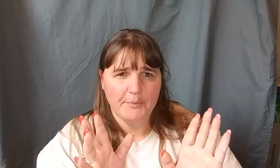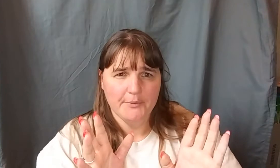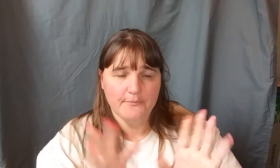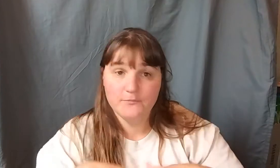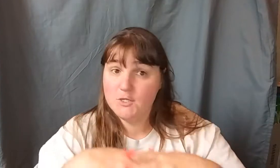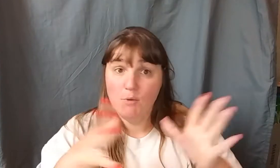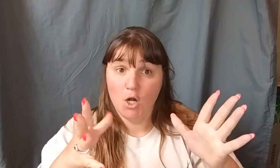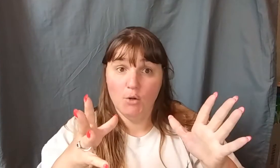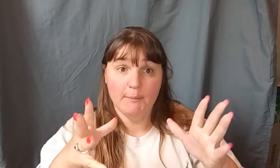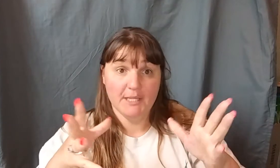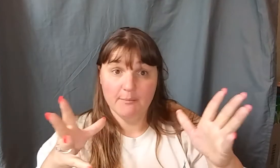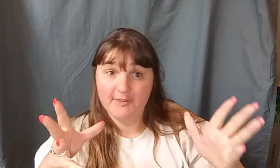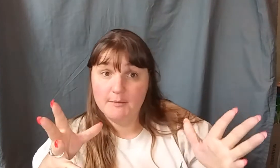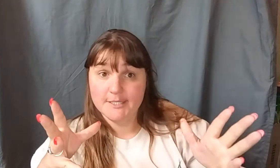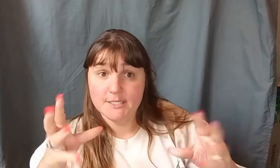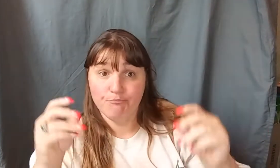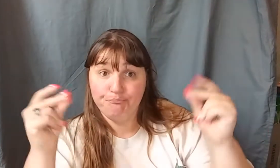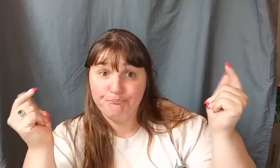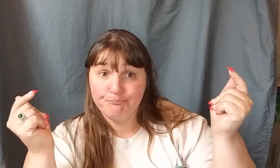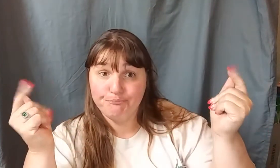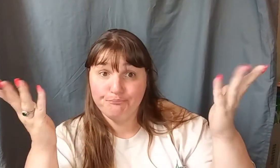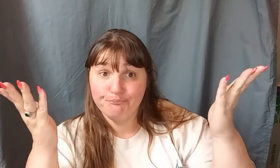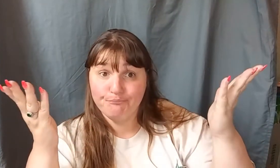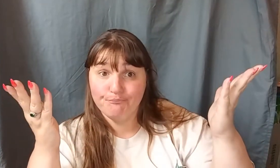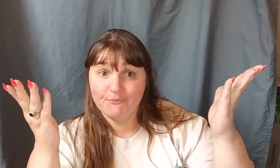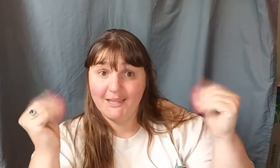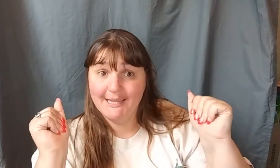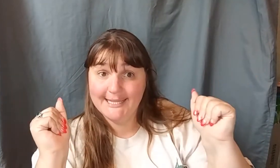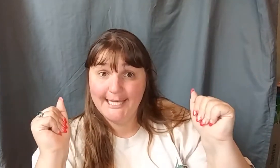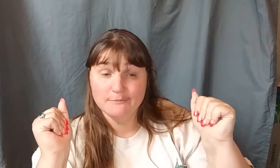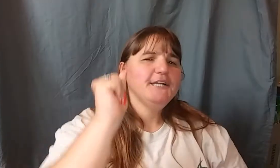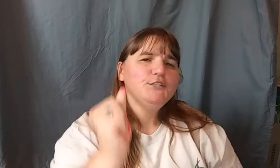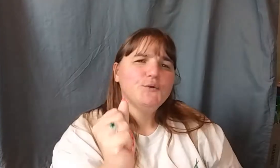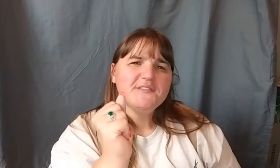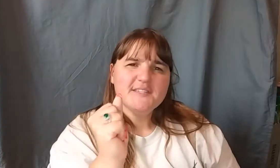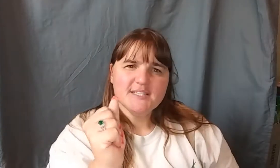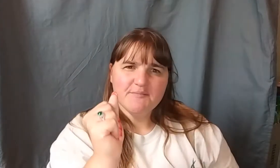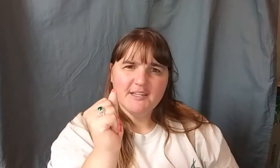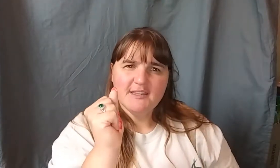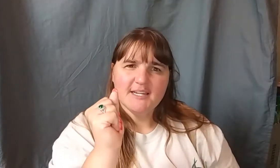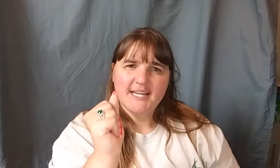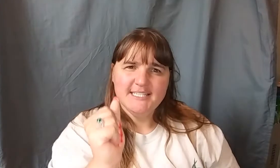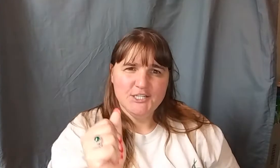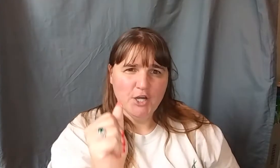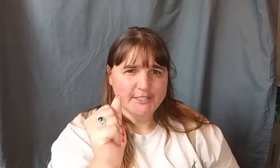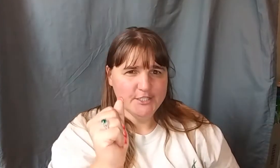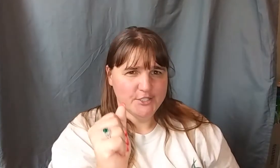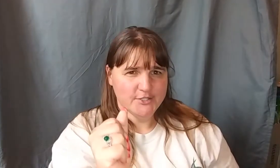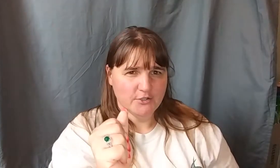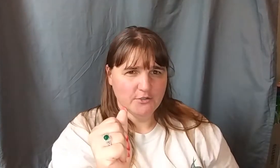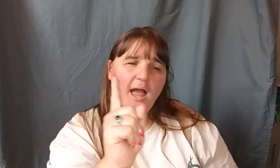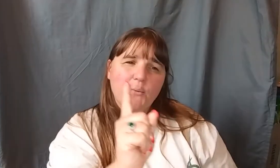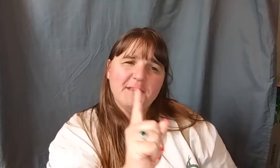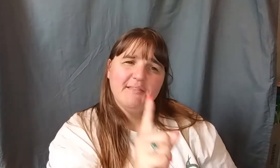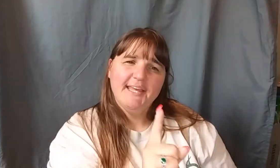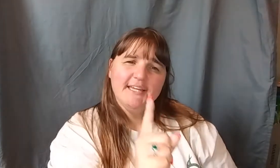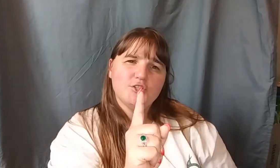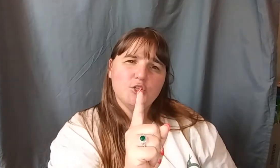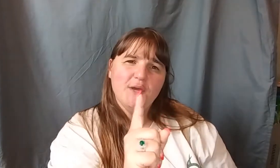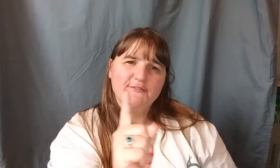tomorrow and become famous like that, I know that this is something that I did not deserve. I would like to have